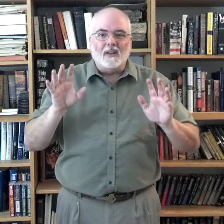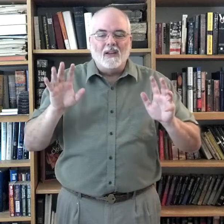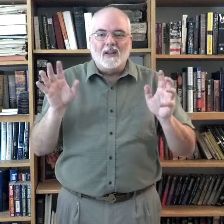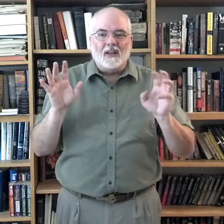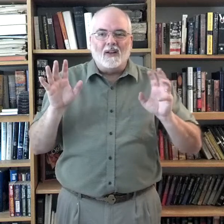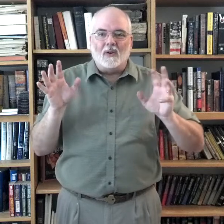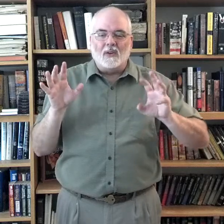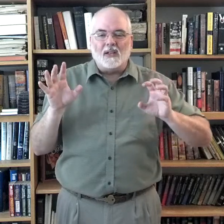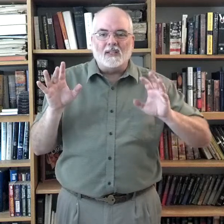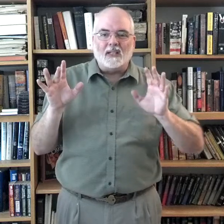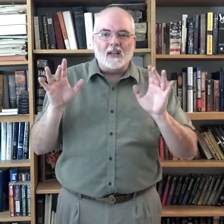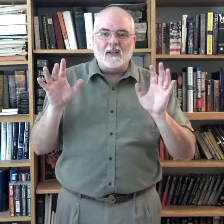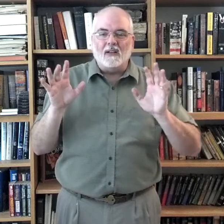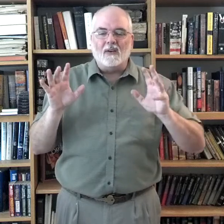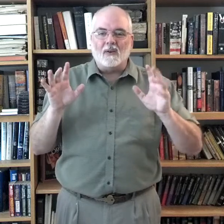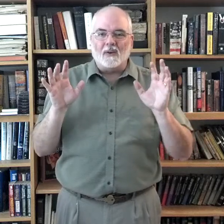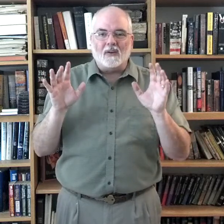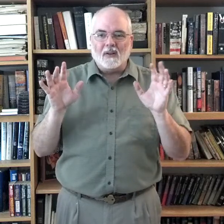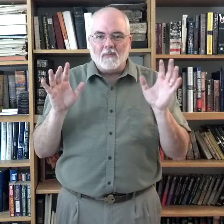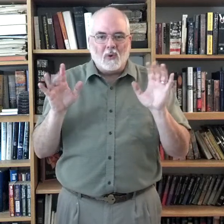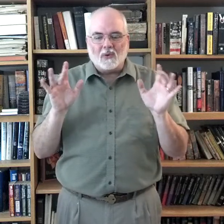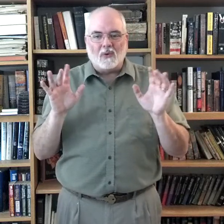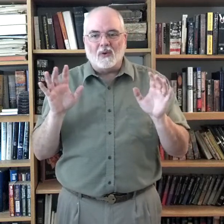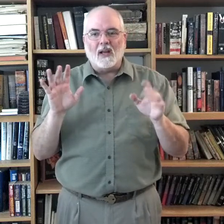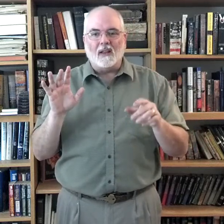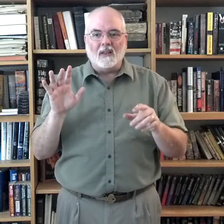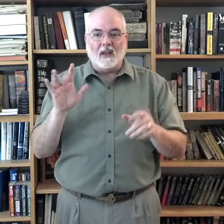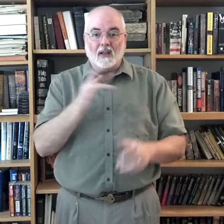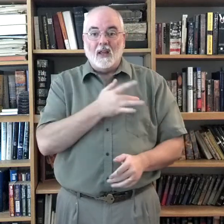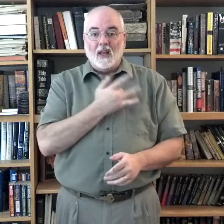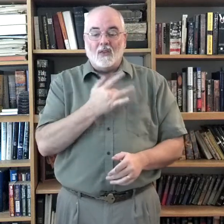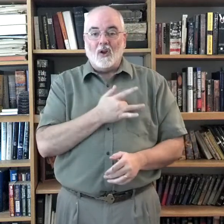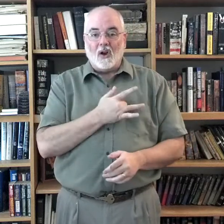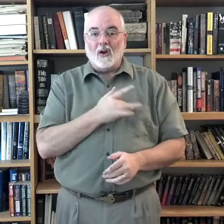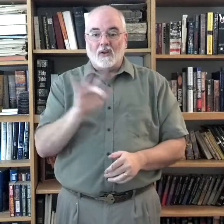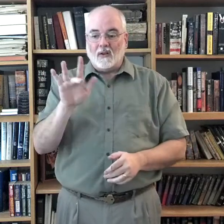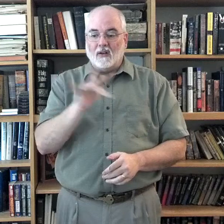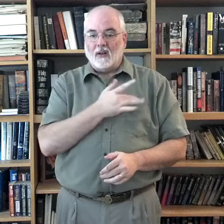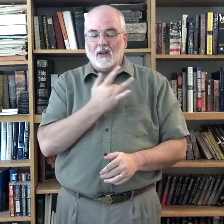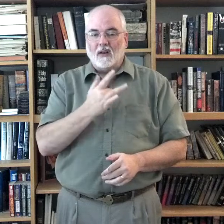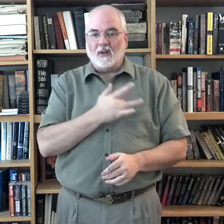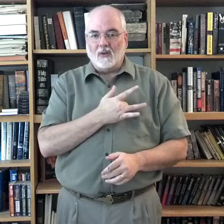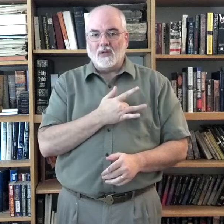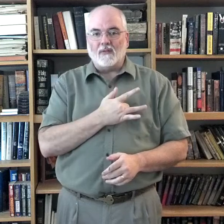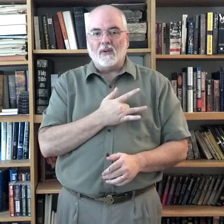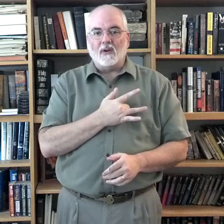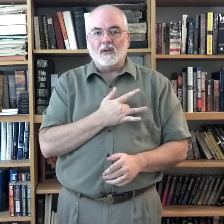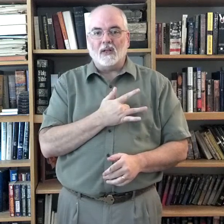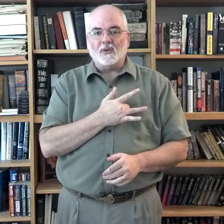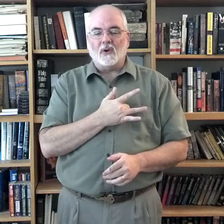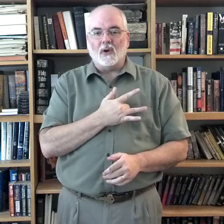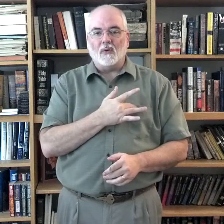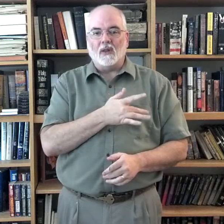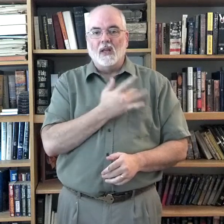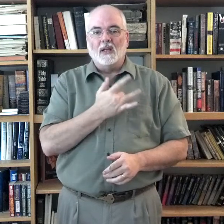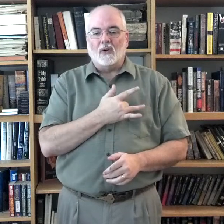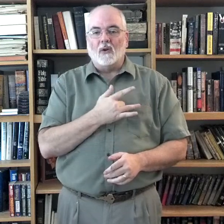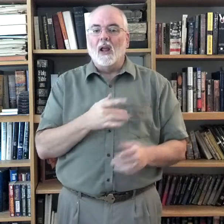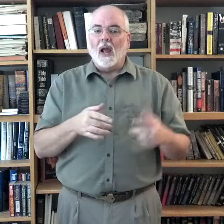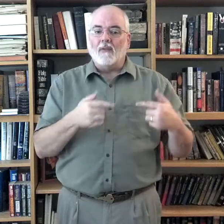you know, excited or emotional kind of thing. The heart, you can use that finger to touch your heart with. Circle. I've